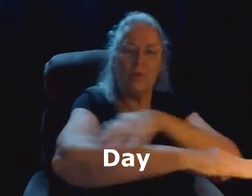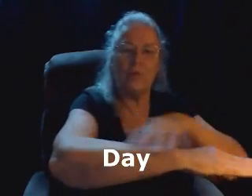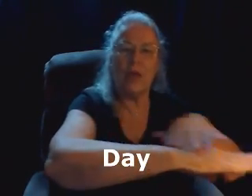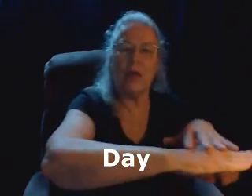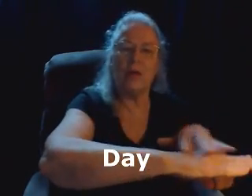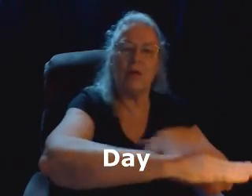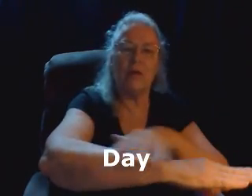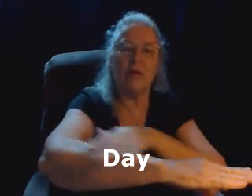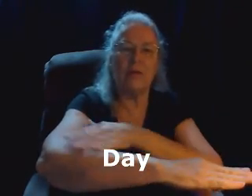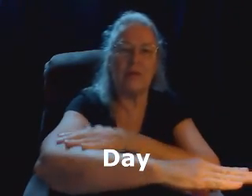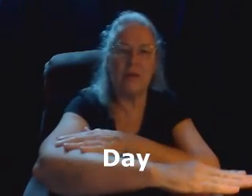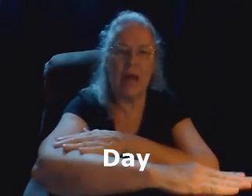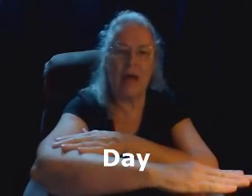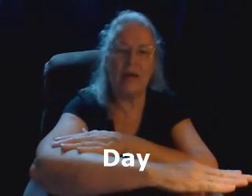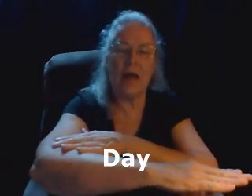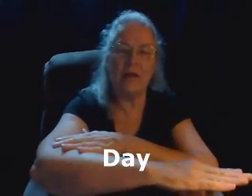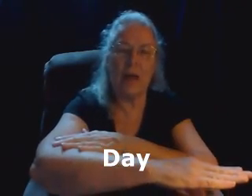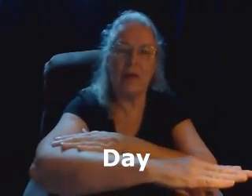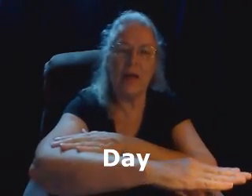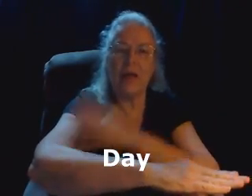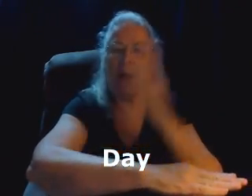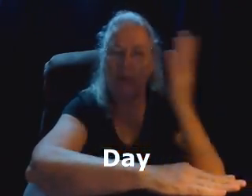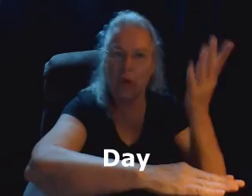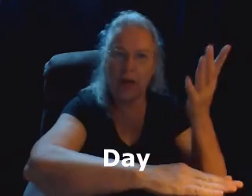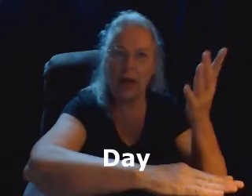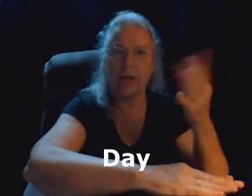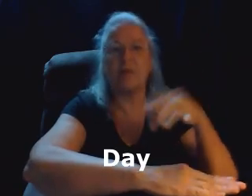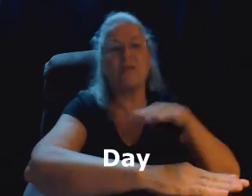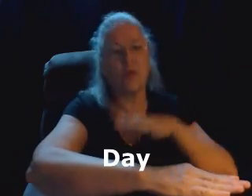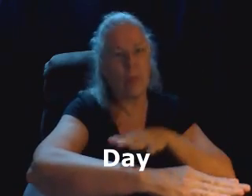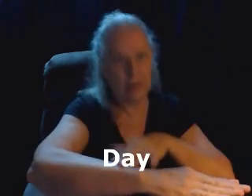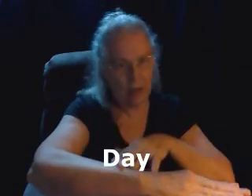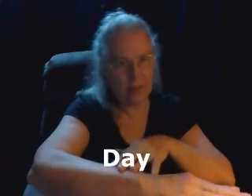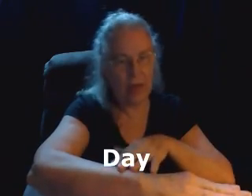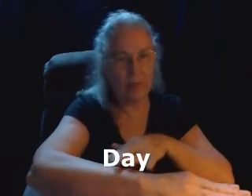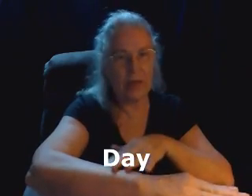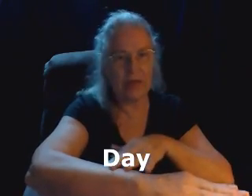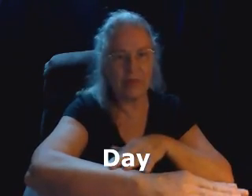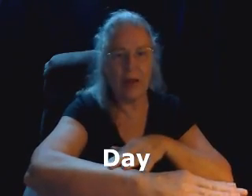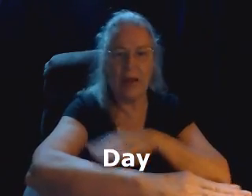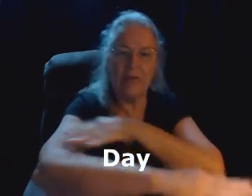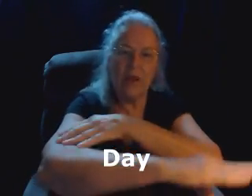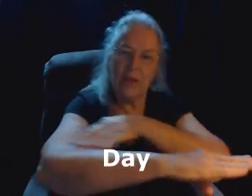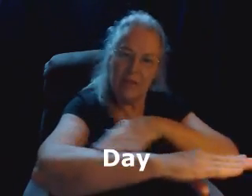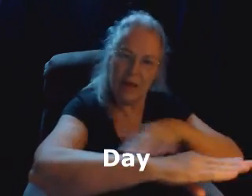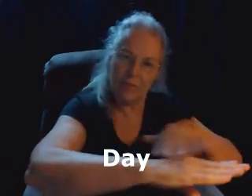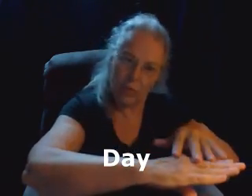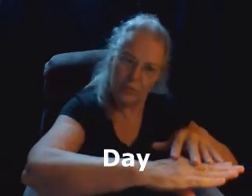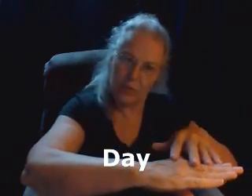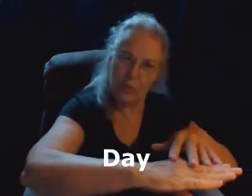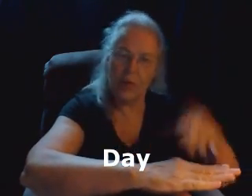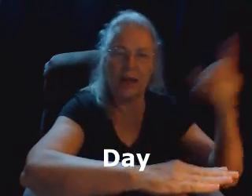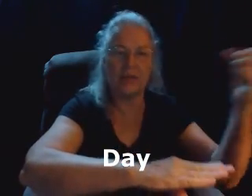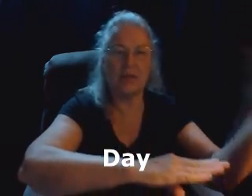non-dominant hand, I'm right-handed, so my non-dominant is my left, that forms a horizon,